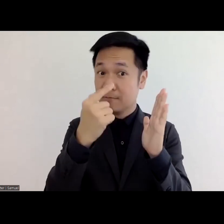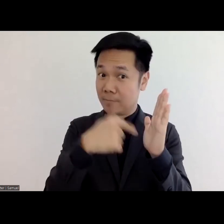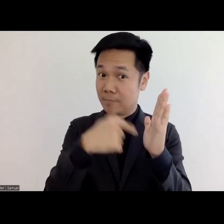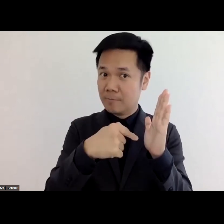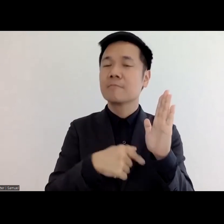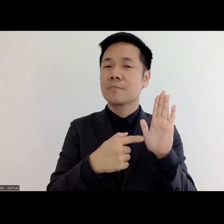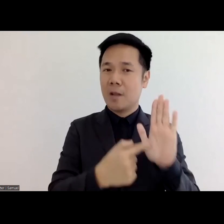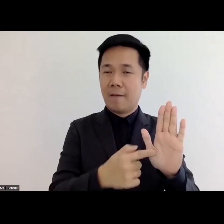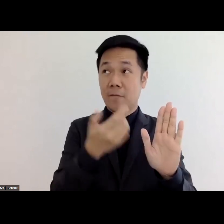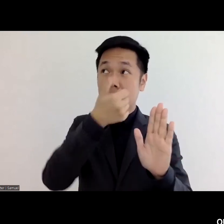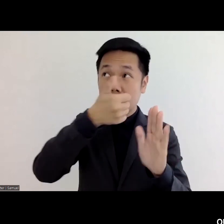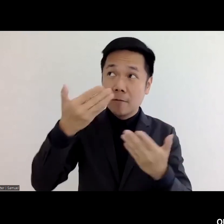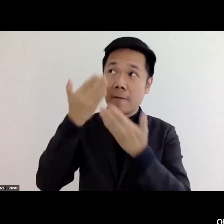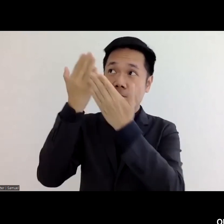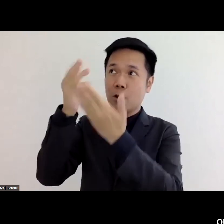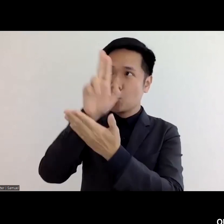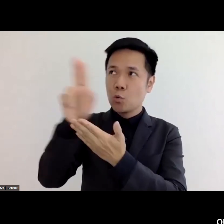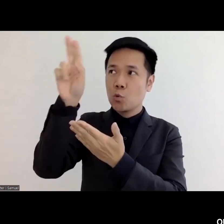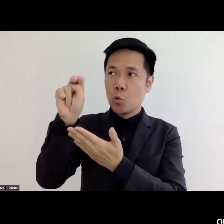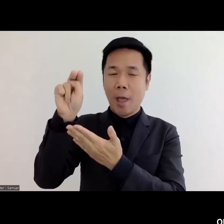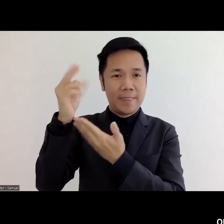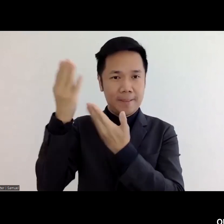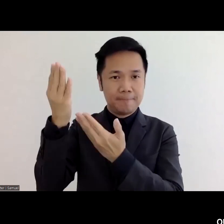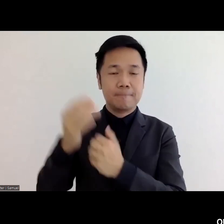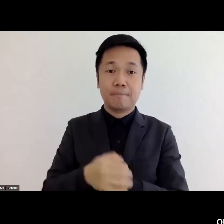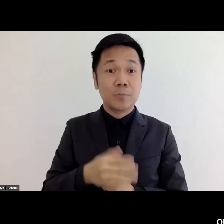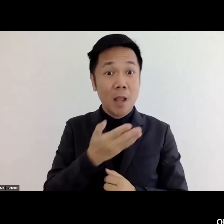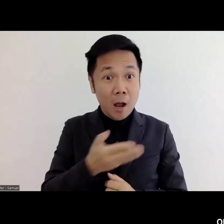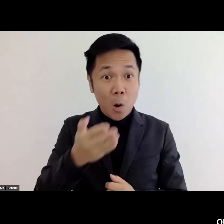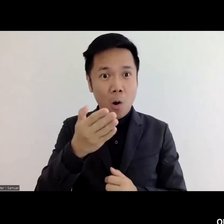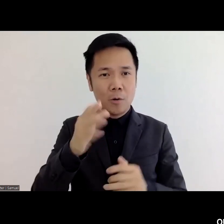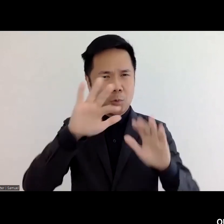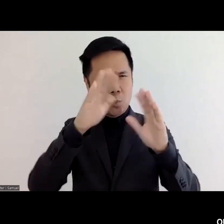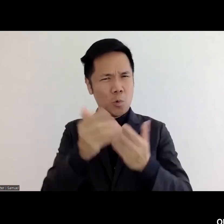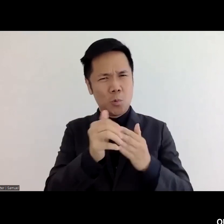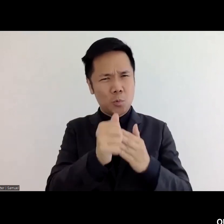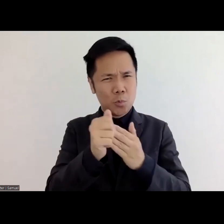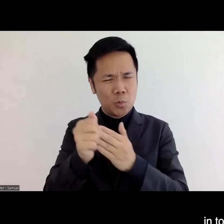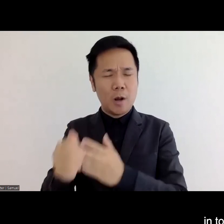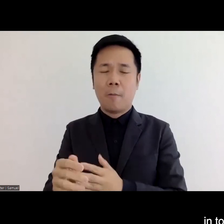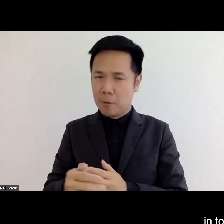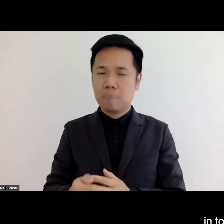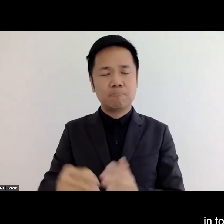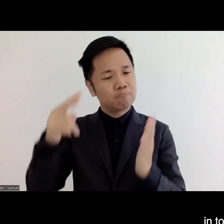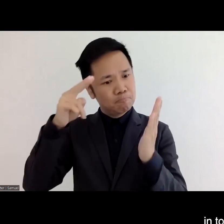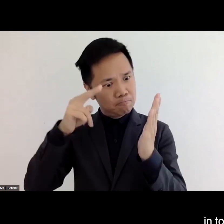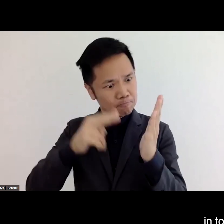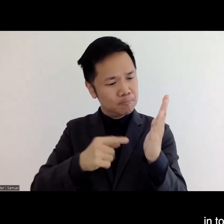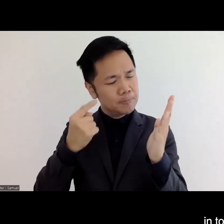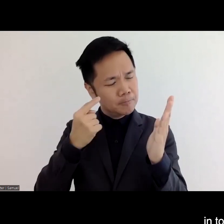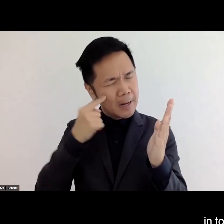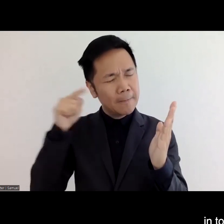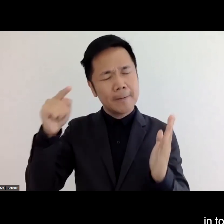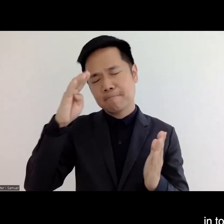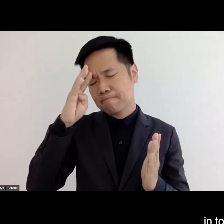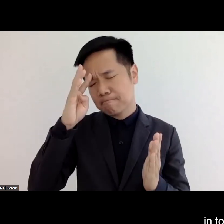charter and our global leaders will take all these discussion points and to their consideration